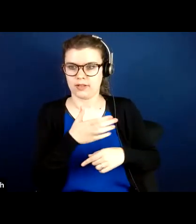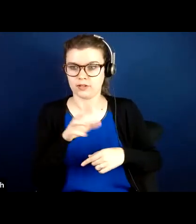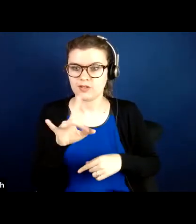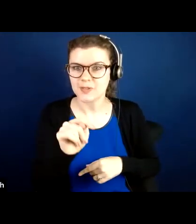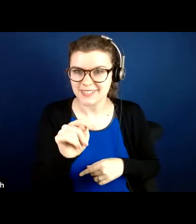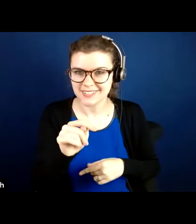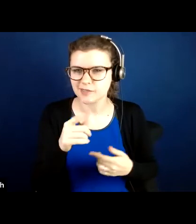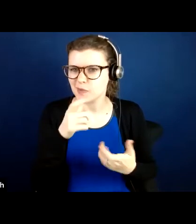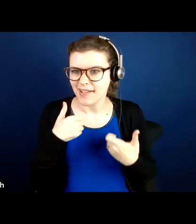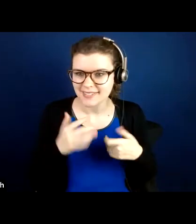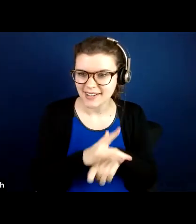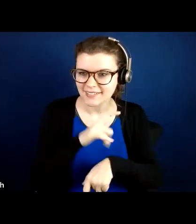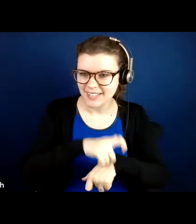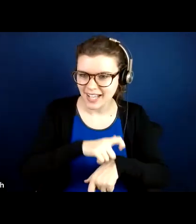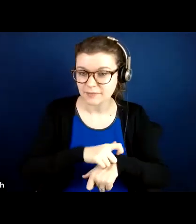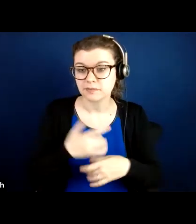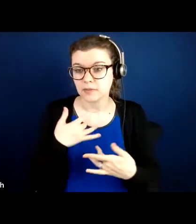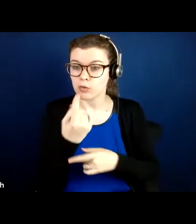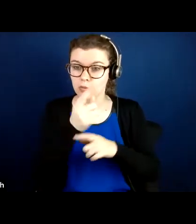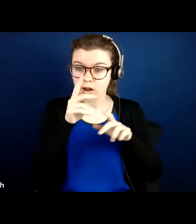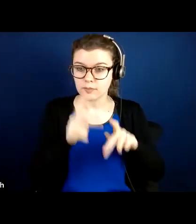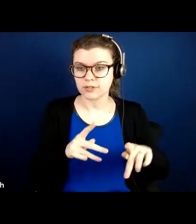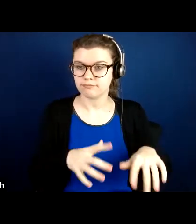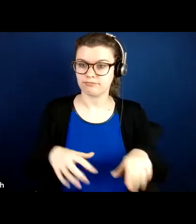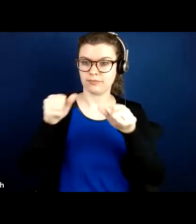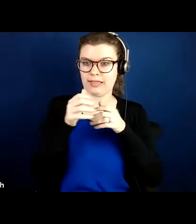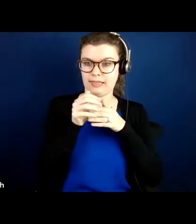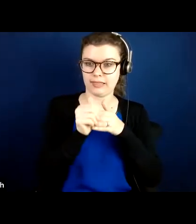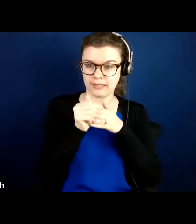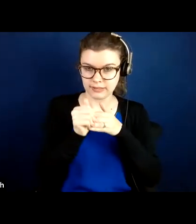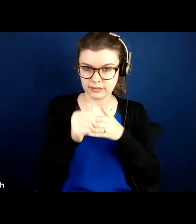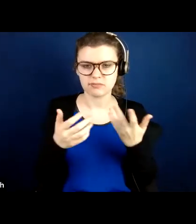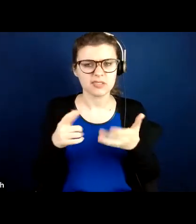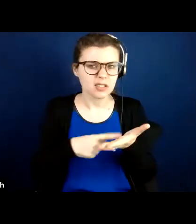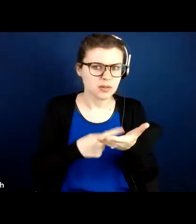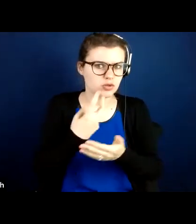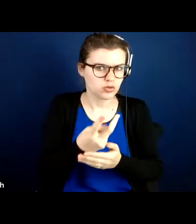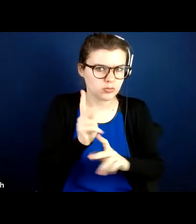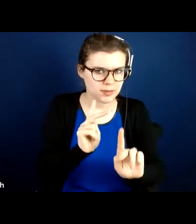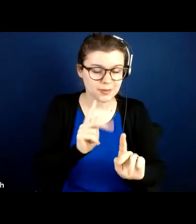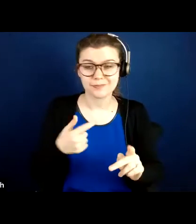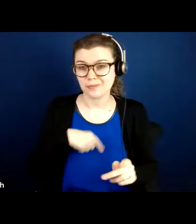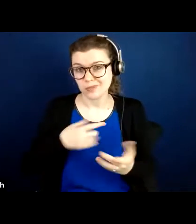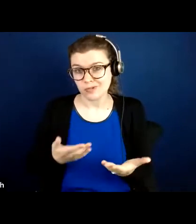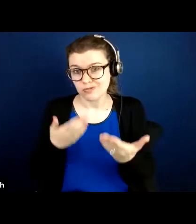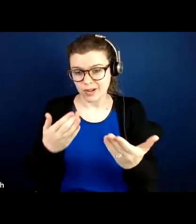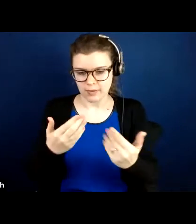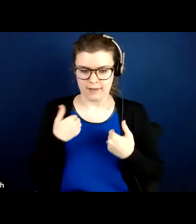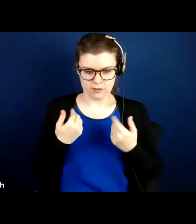has the time. Typically, one staff member takes the lead. Sometimes it's two staff members. We recommend that you use two so